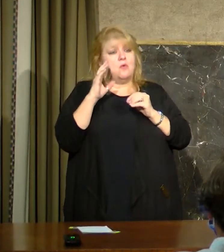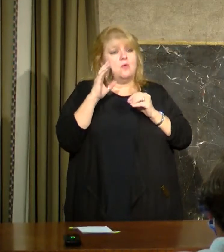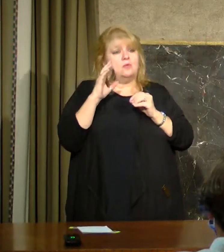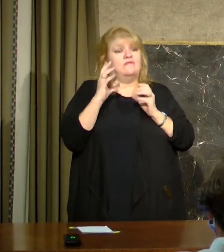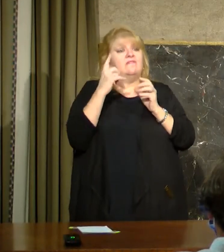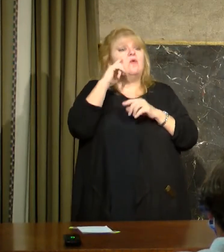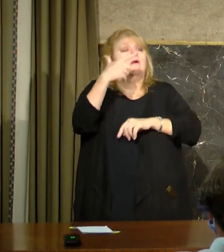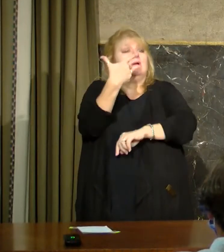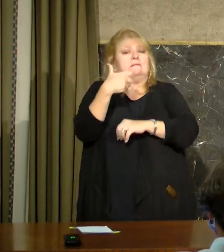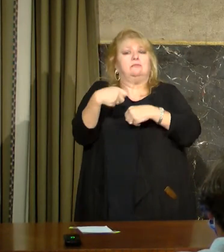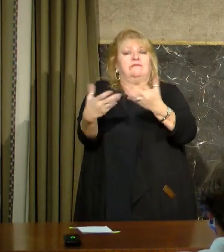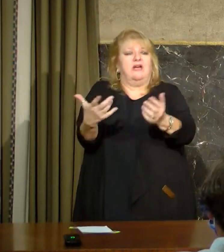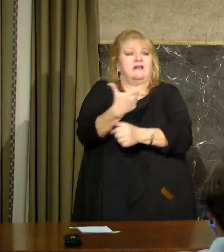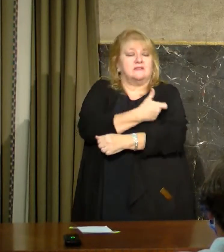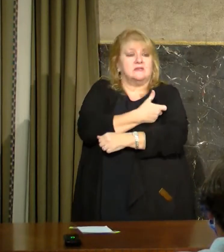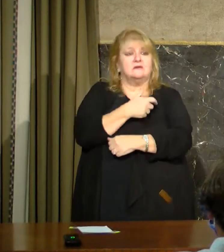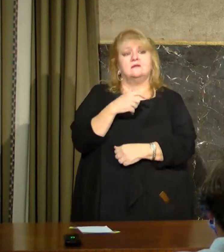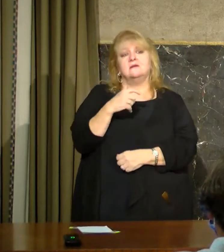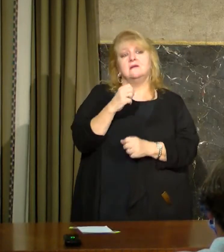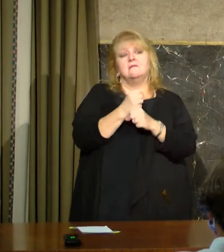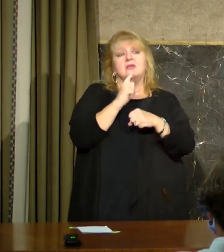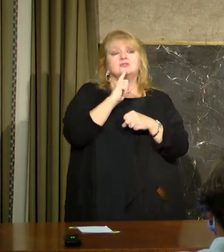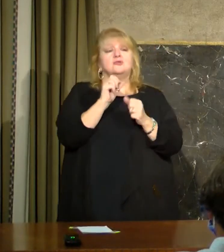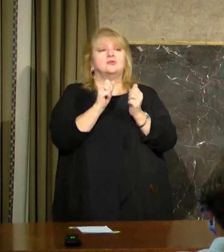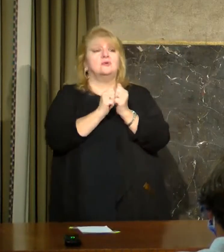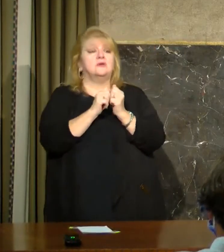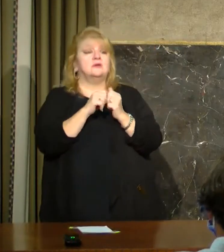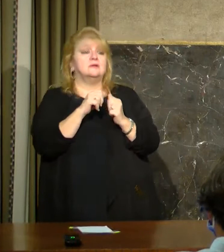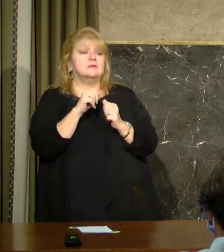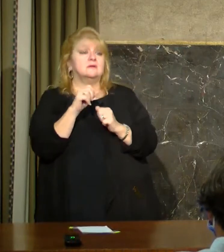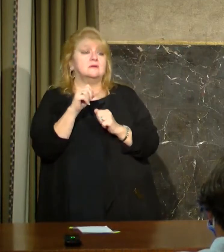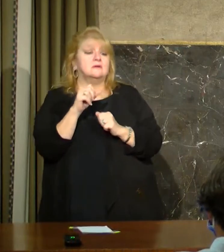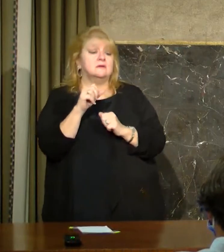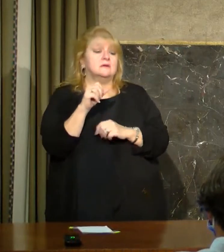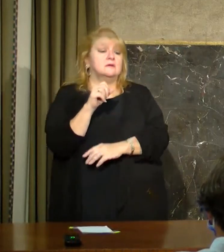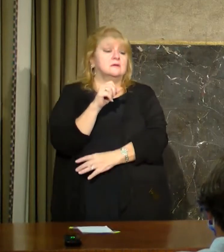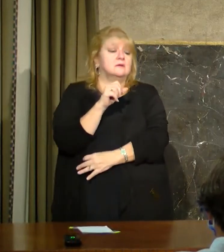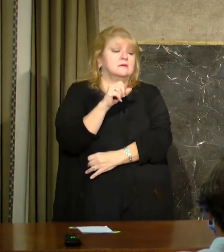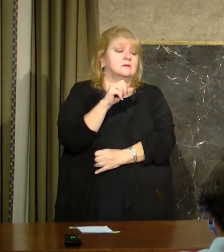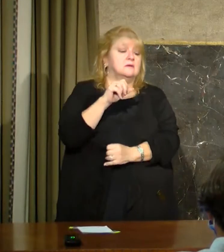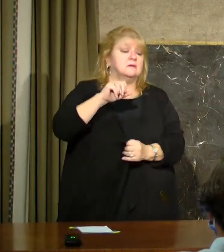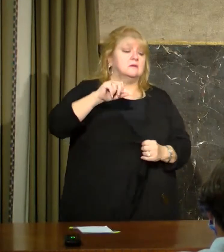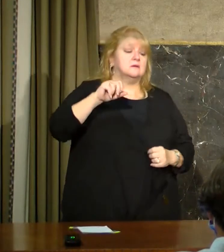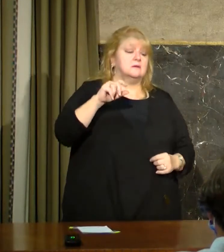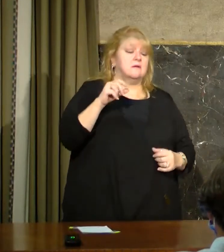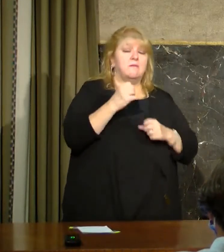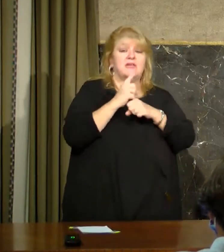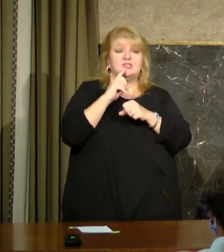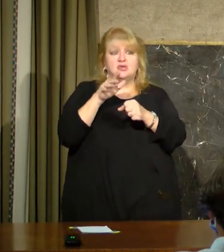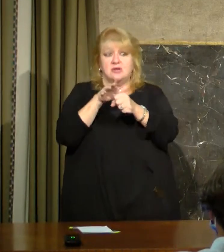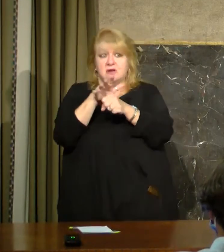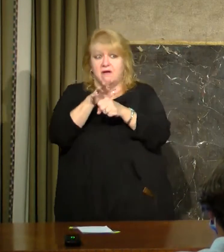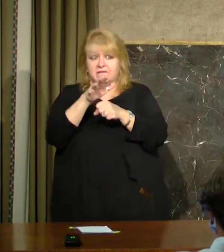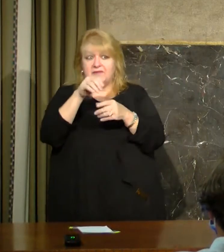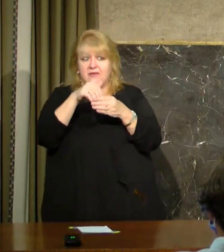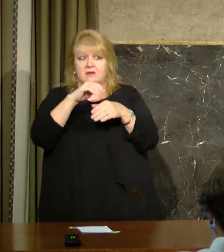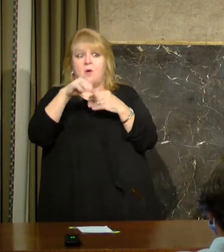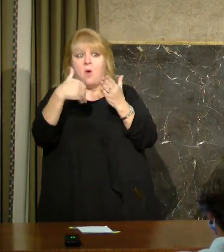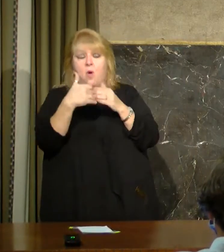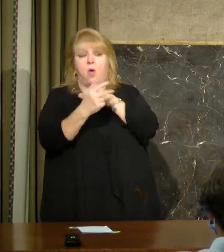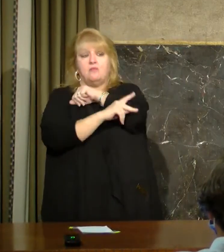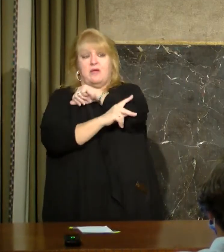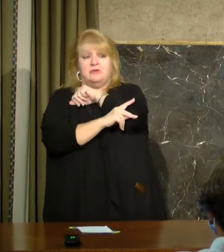that we are in all 64 parishes, not necessarily with a pharmacist, with a pharmacy, I should say,